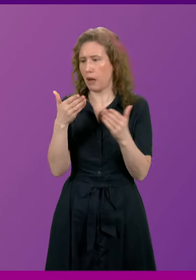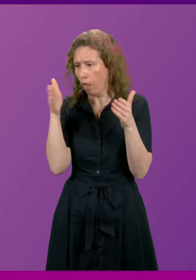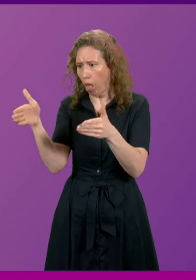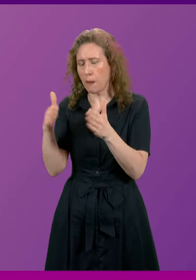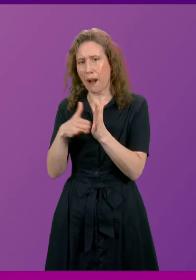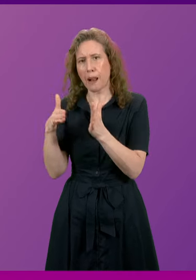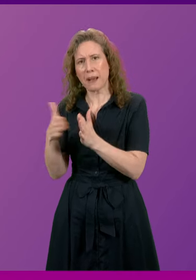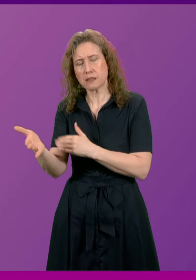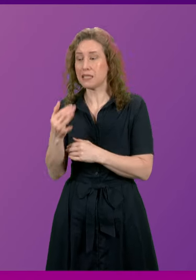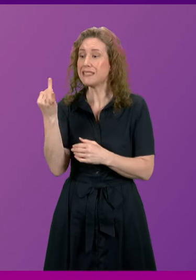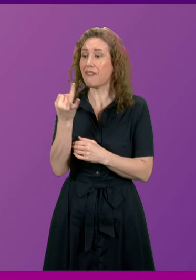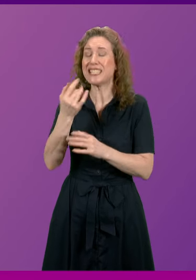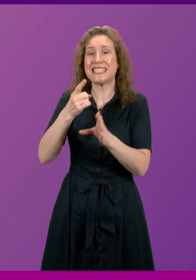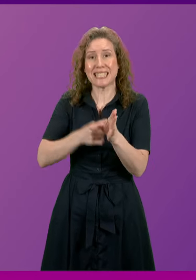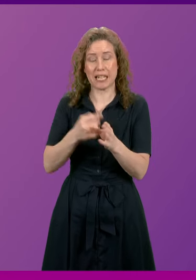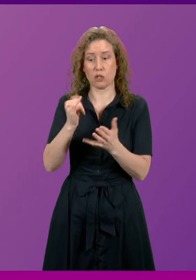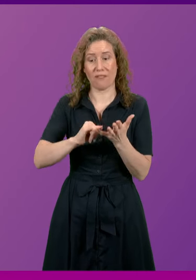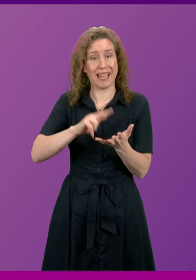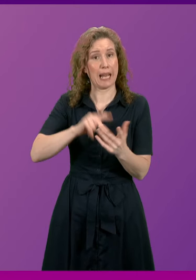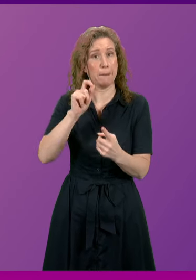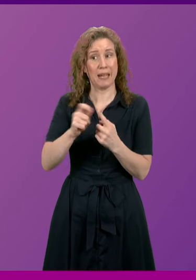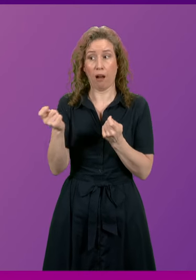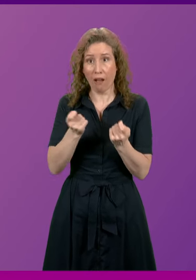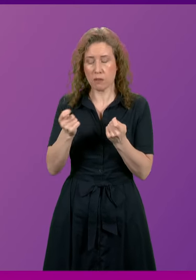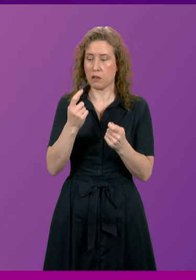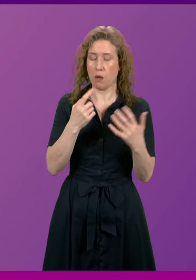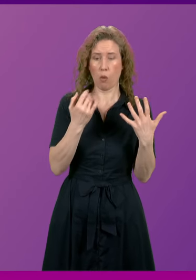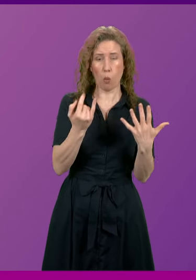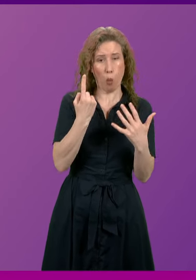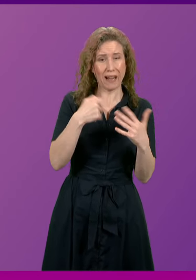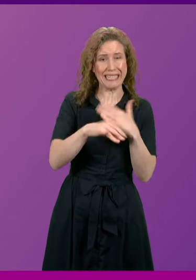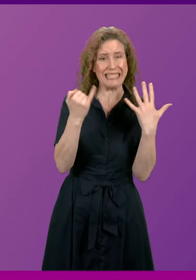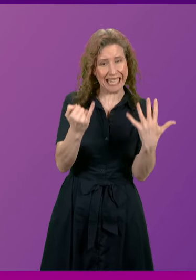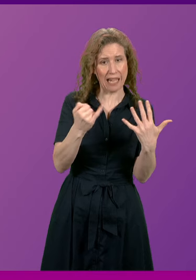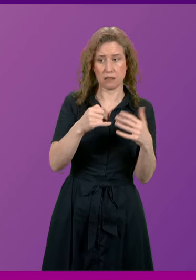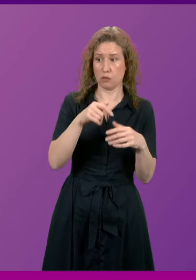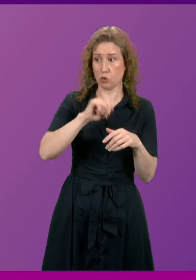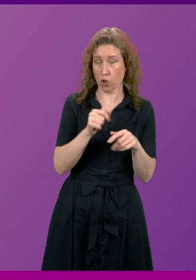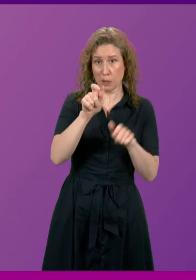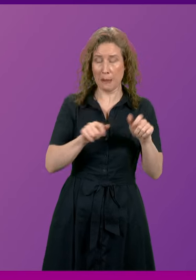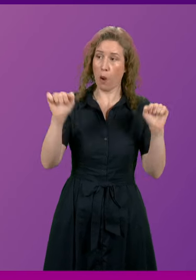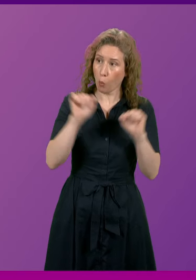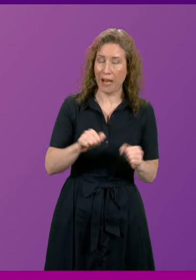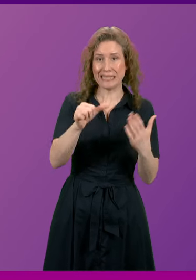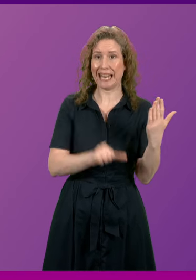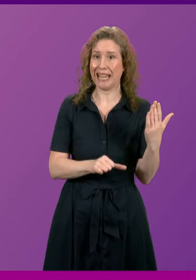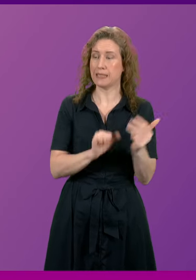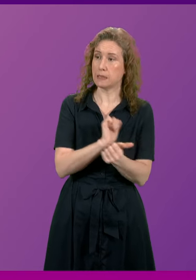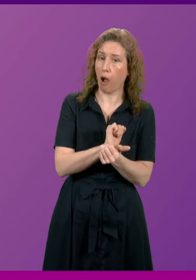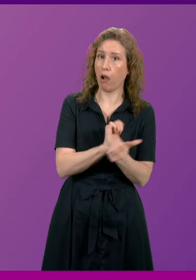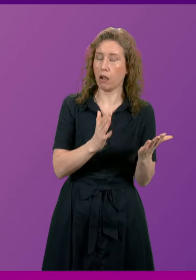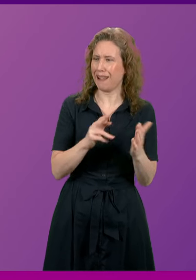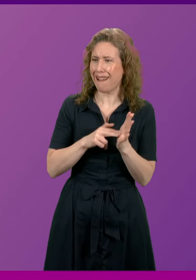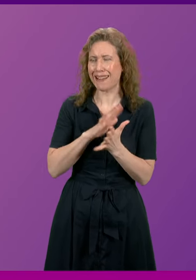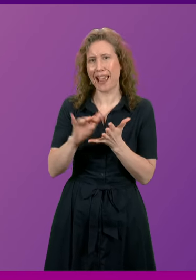And after 17 years of this SNP government one in six Scots are stuck on an NHS waiting list. Our NHS